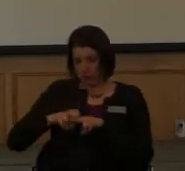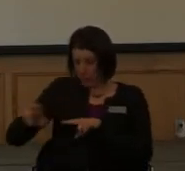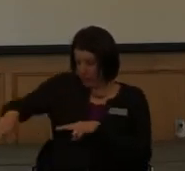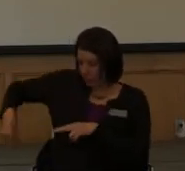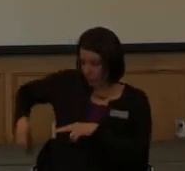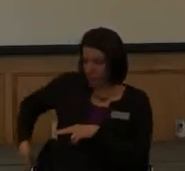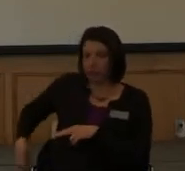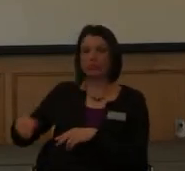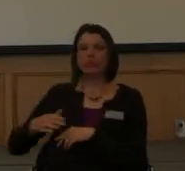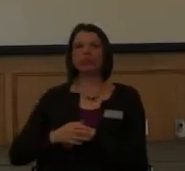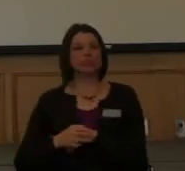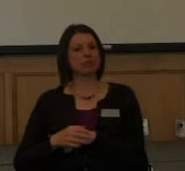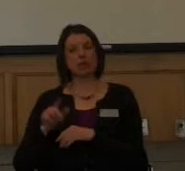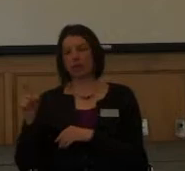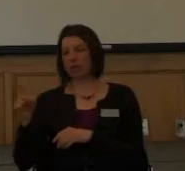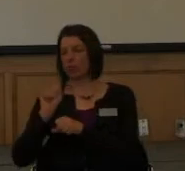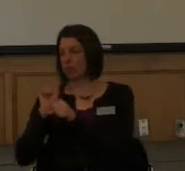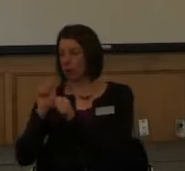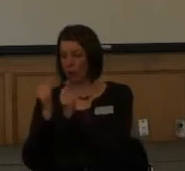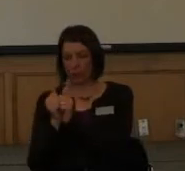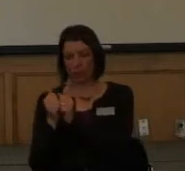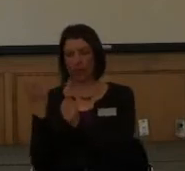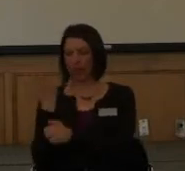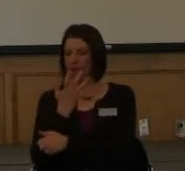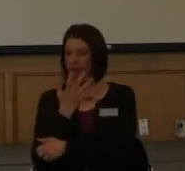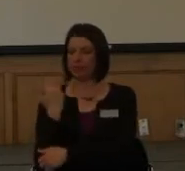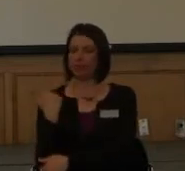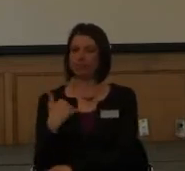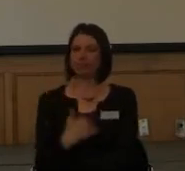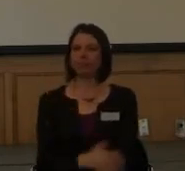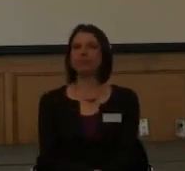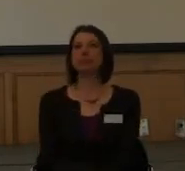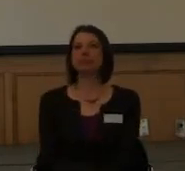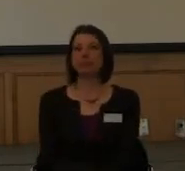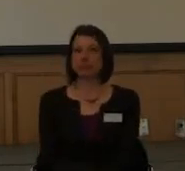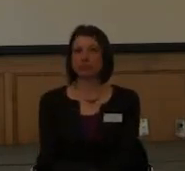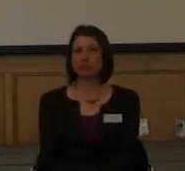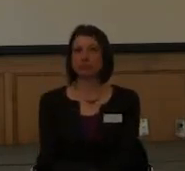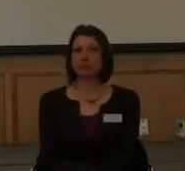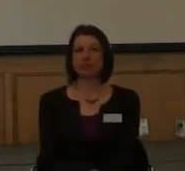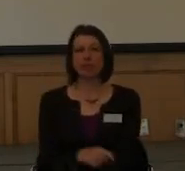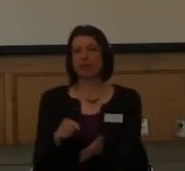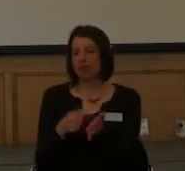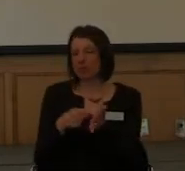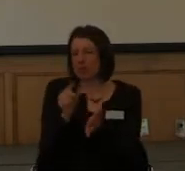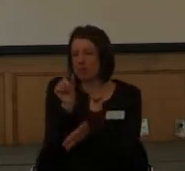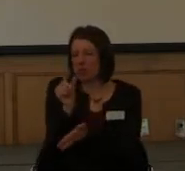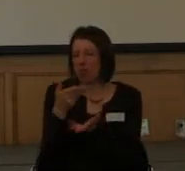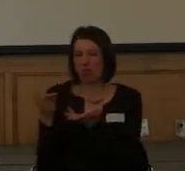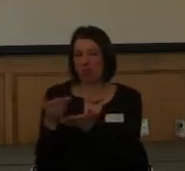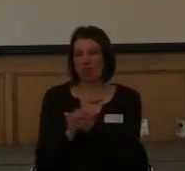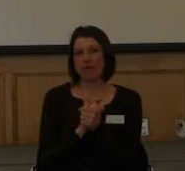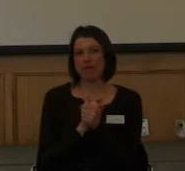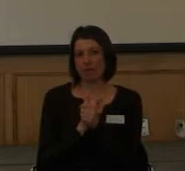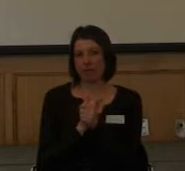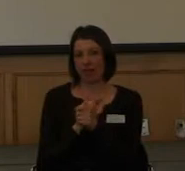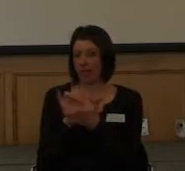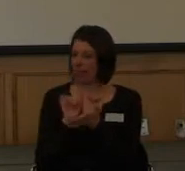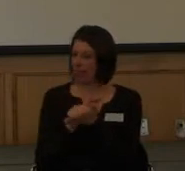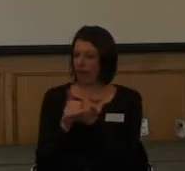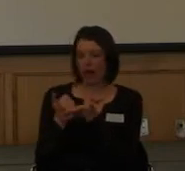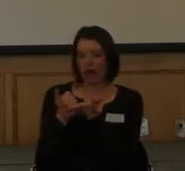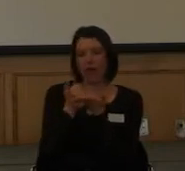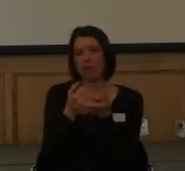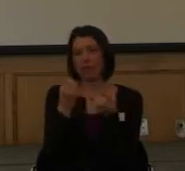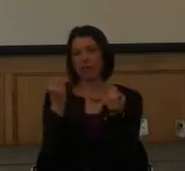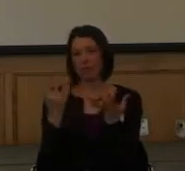really awesome. So, again, this goes back to, you know, sometimes it's just a little thing that will help.